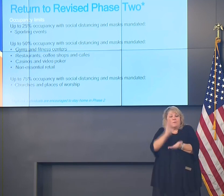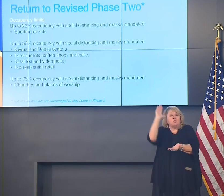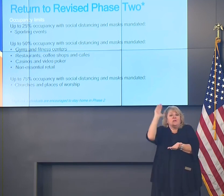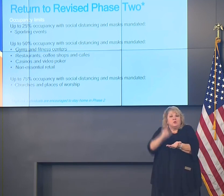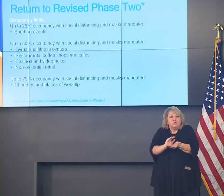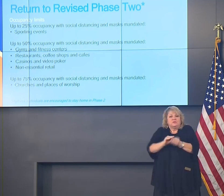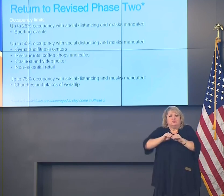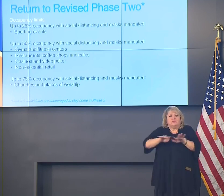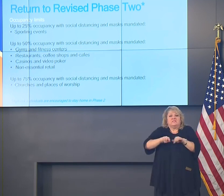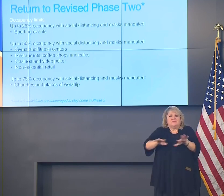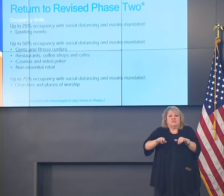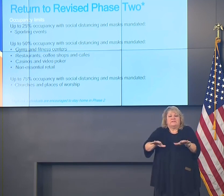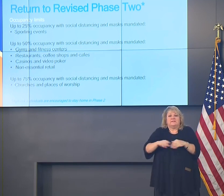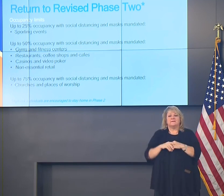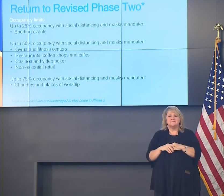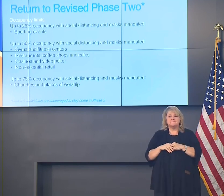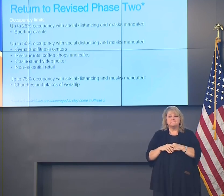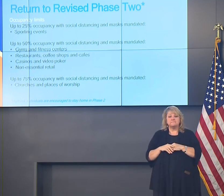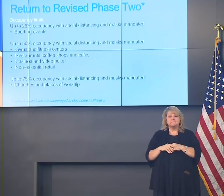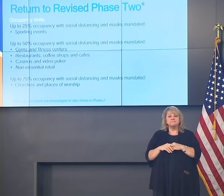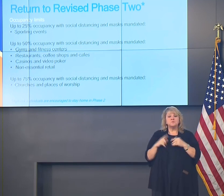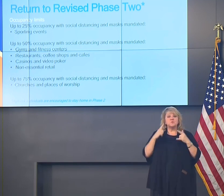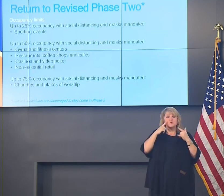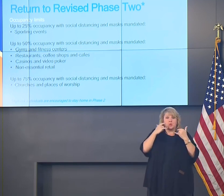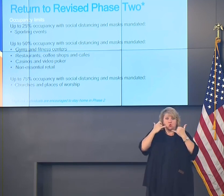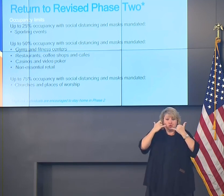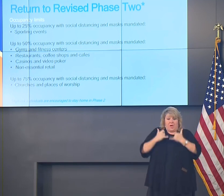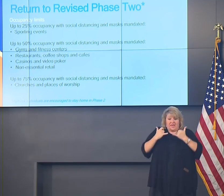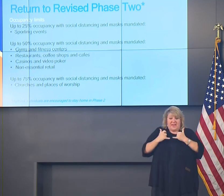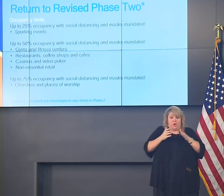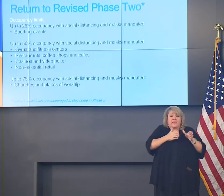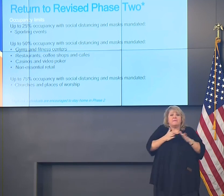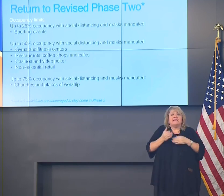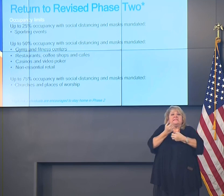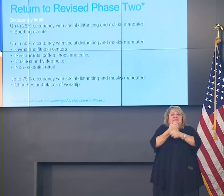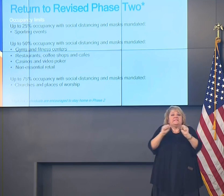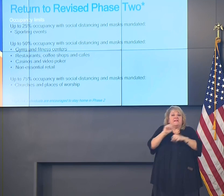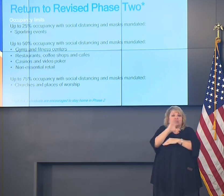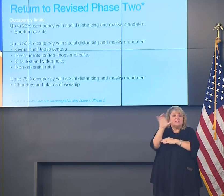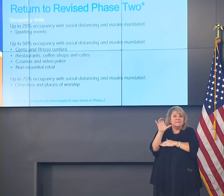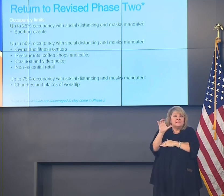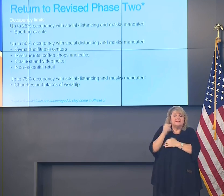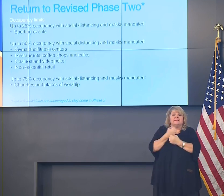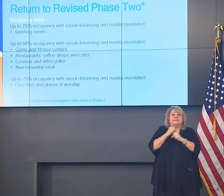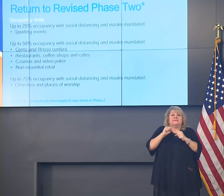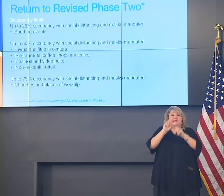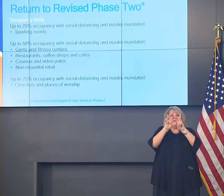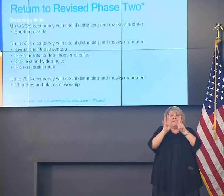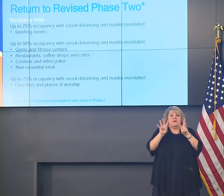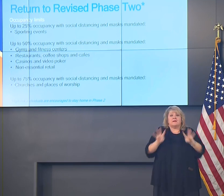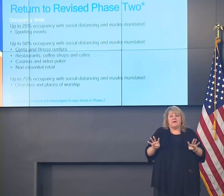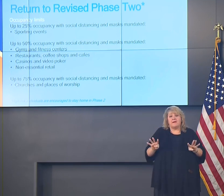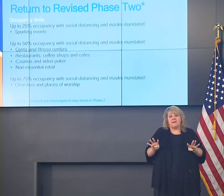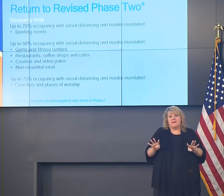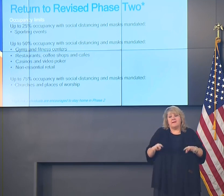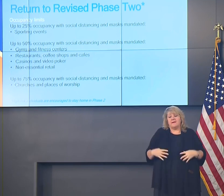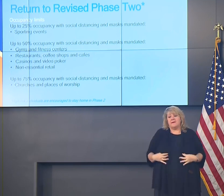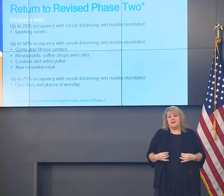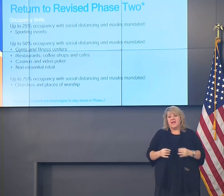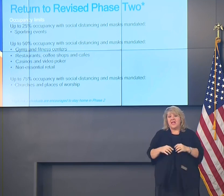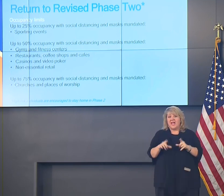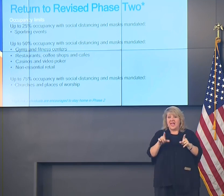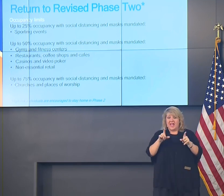for a safe Christmas and Hanukkah. And it is not too late to make sure that all of your Thanksgiving